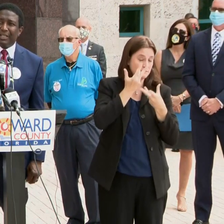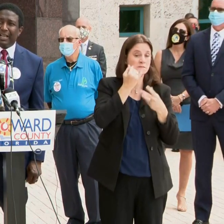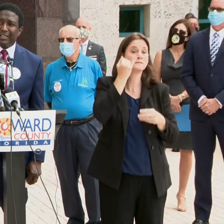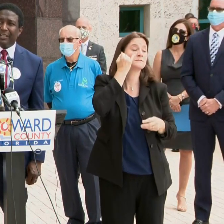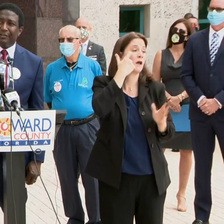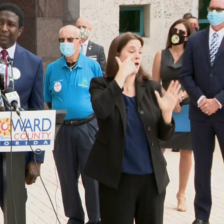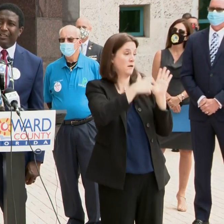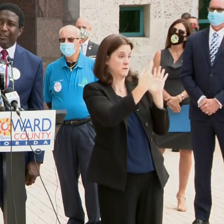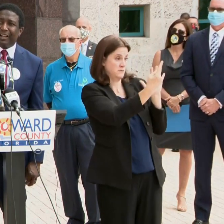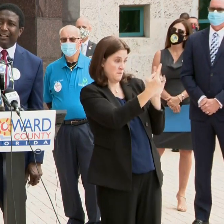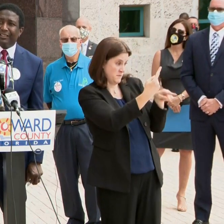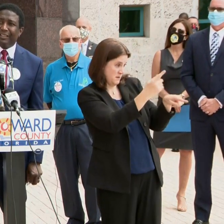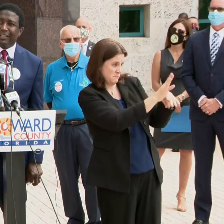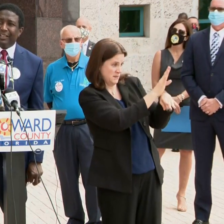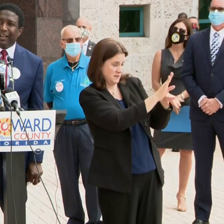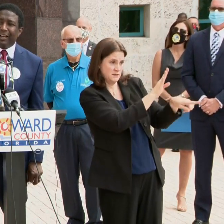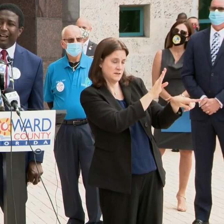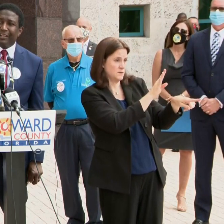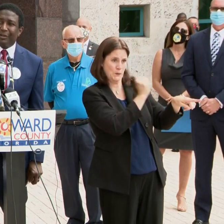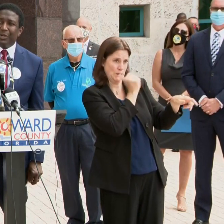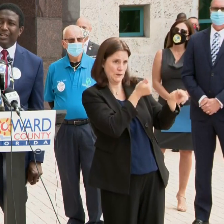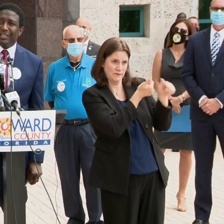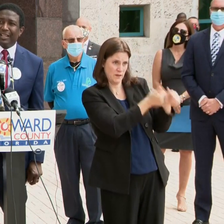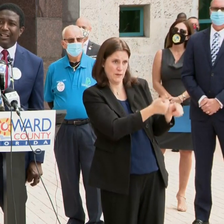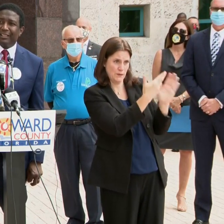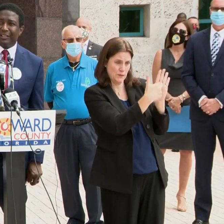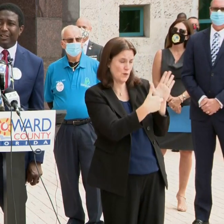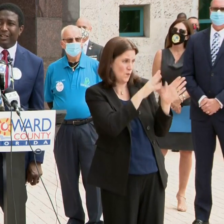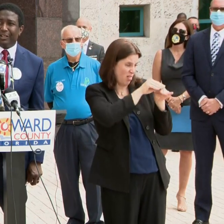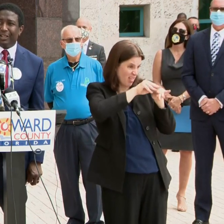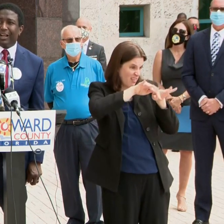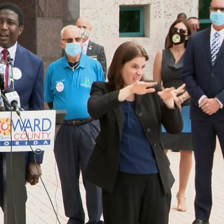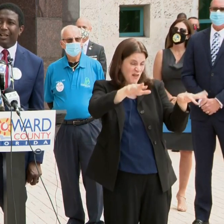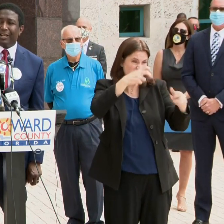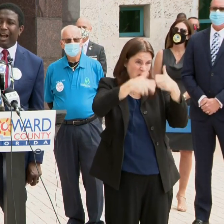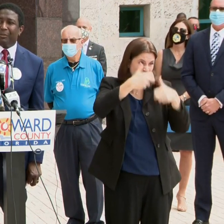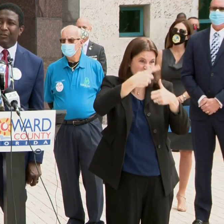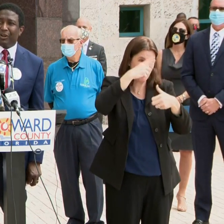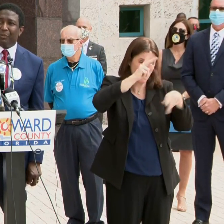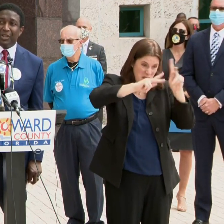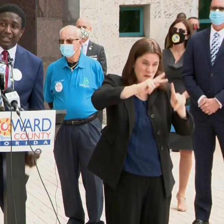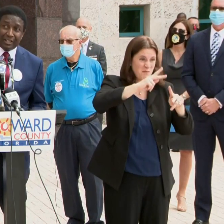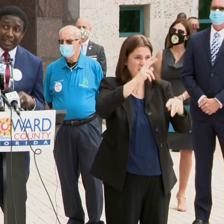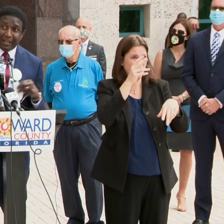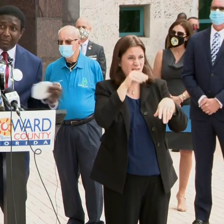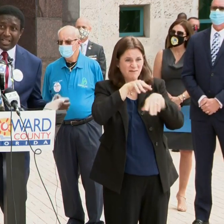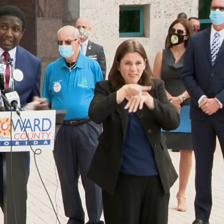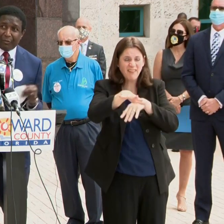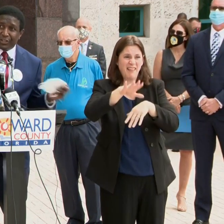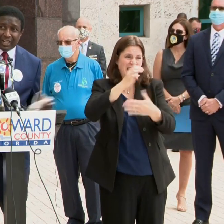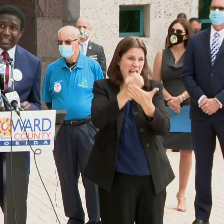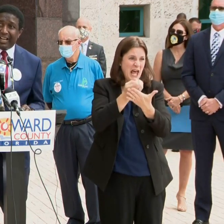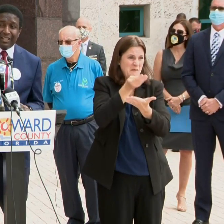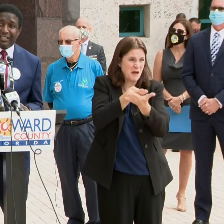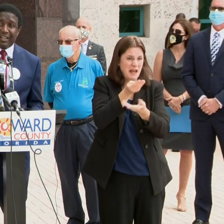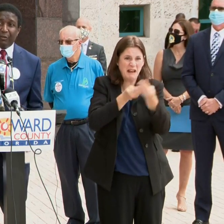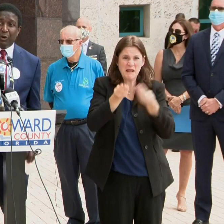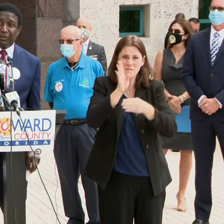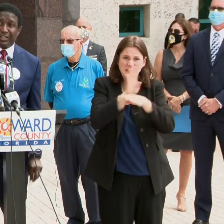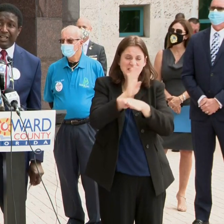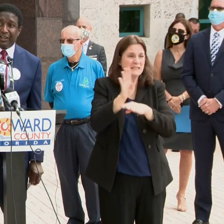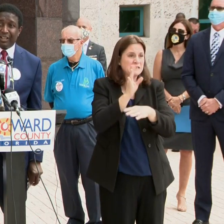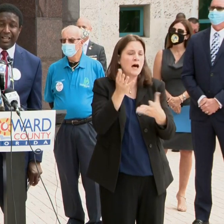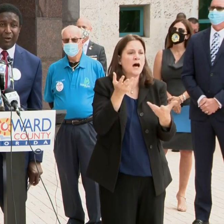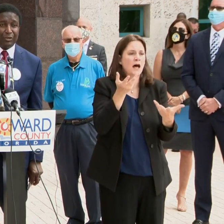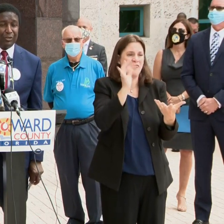you see something that's going to affect your health, and the community's health, and the economy of our community, because if we shut down, that's...